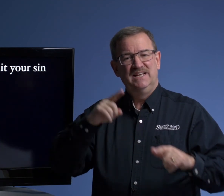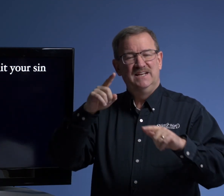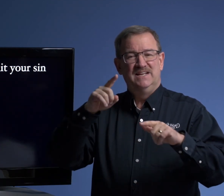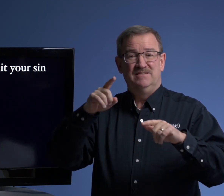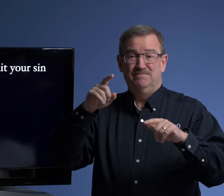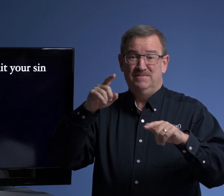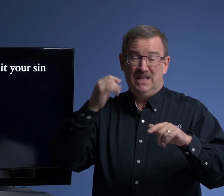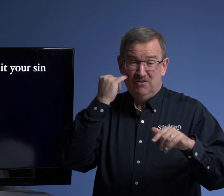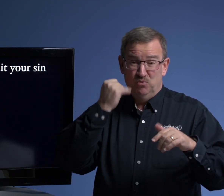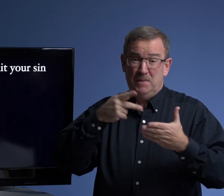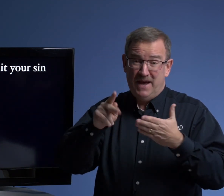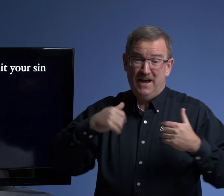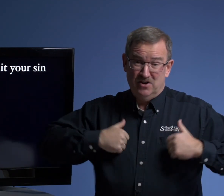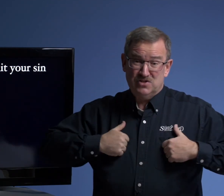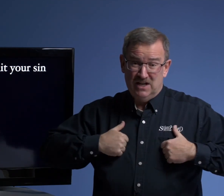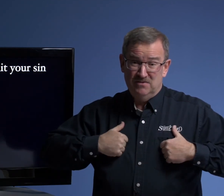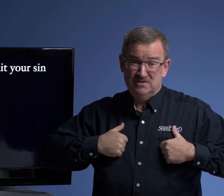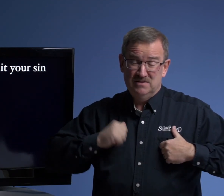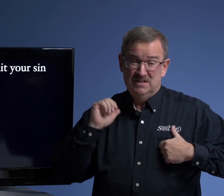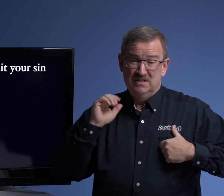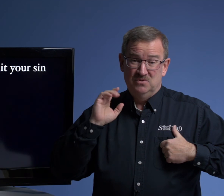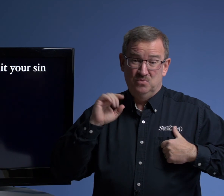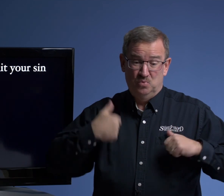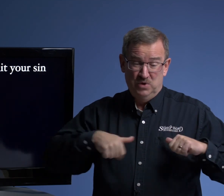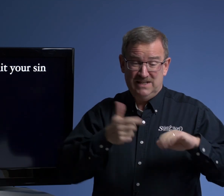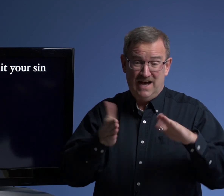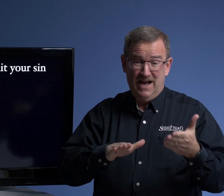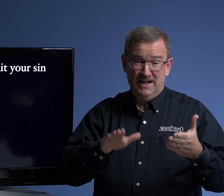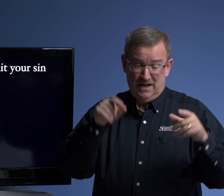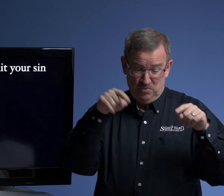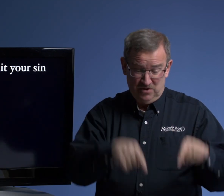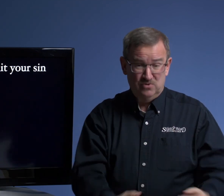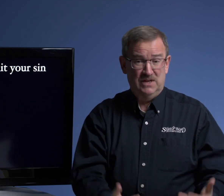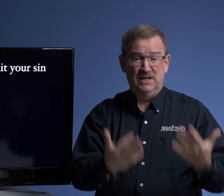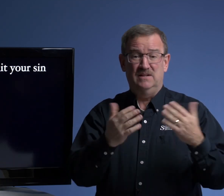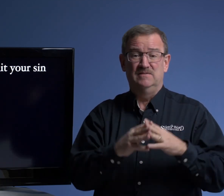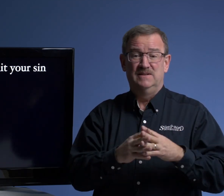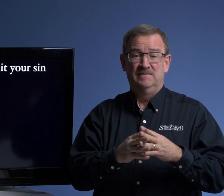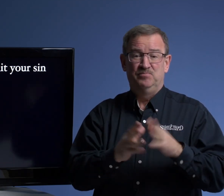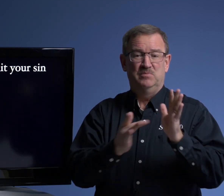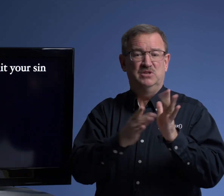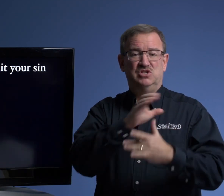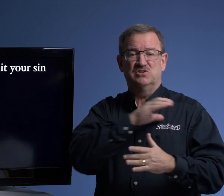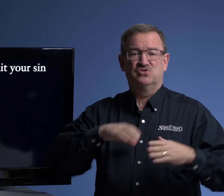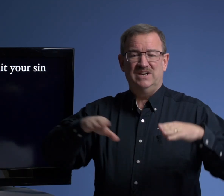if we pay ourselves, we die and we go to hell. But Jesus Christ